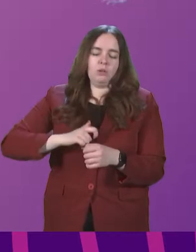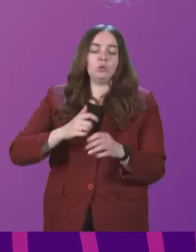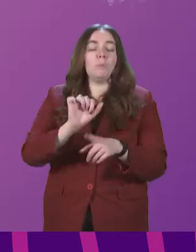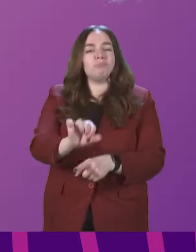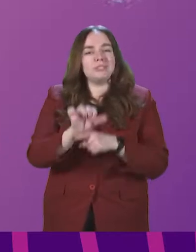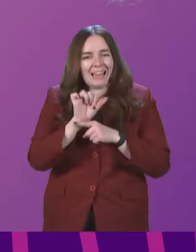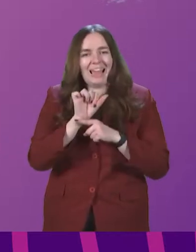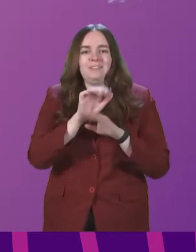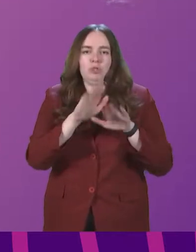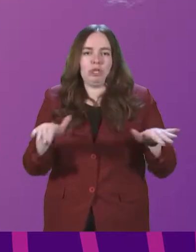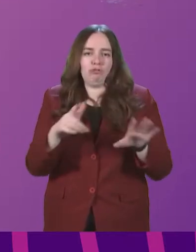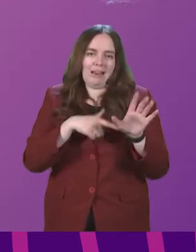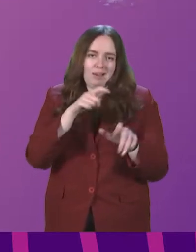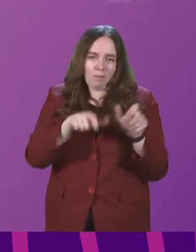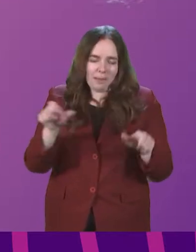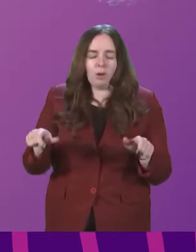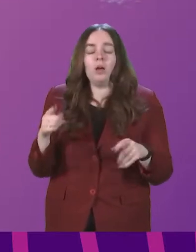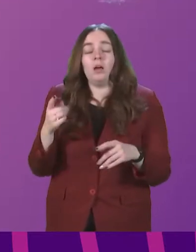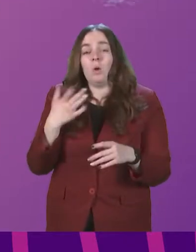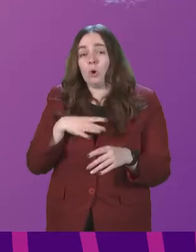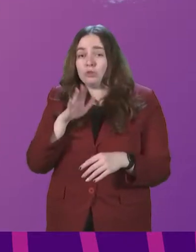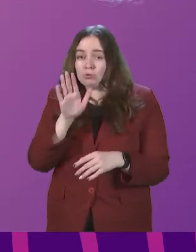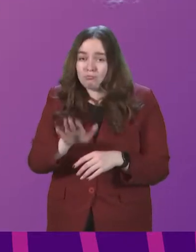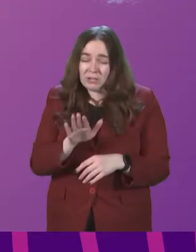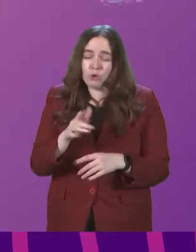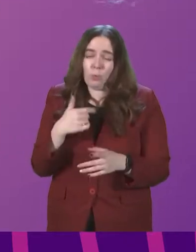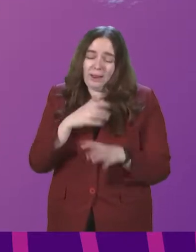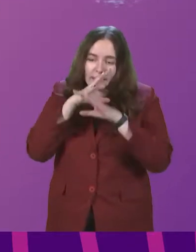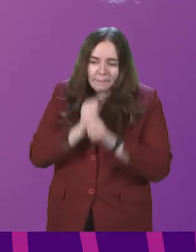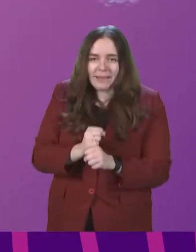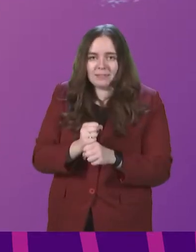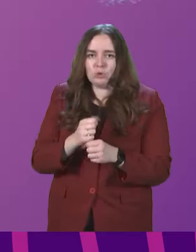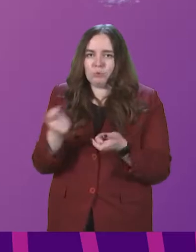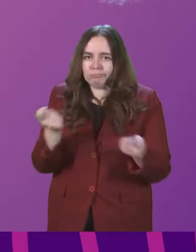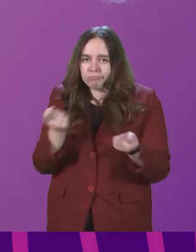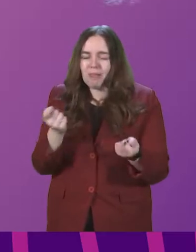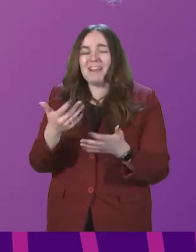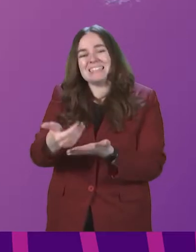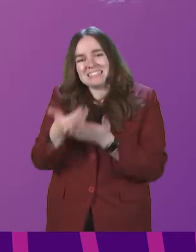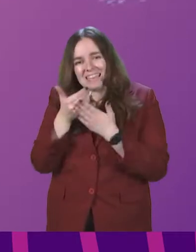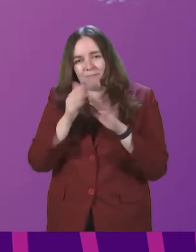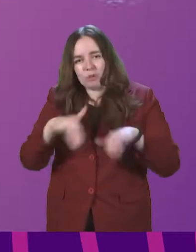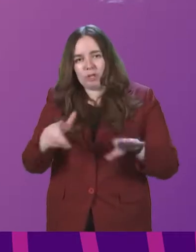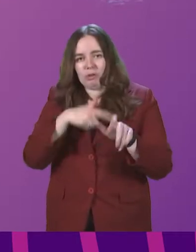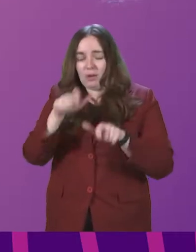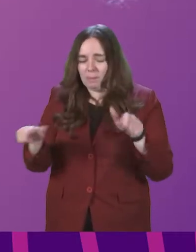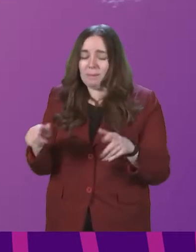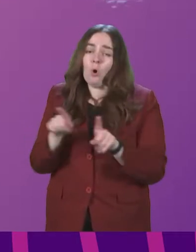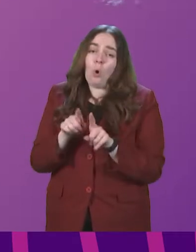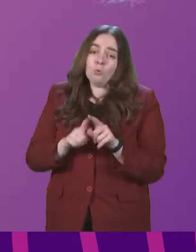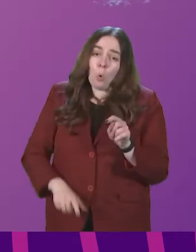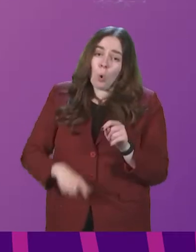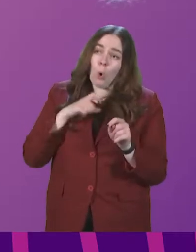people. But I want to give the reassurance that we are committed to delivering the scheme in a way that is safe for children and young people. And it's still confidence in